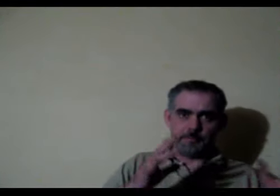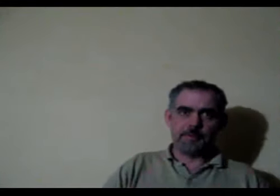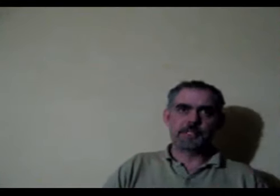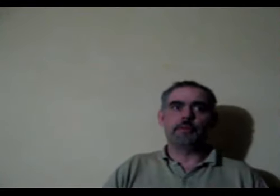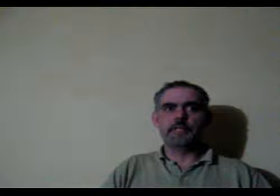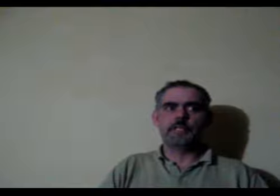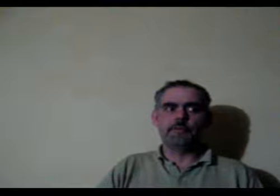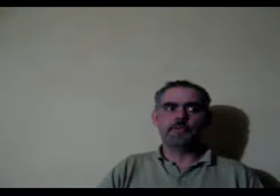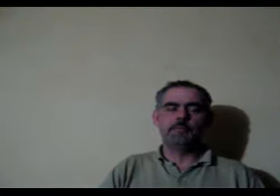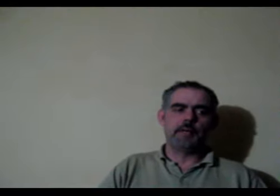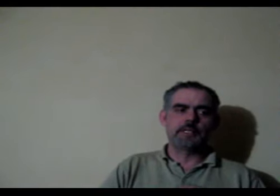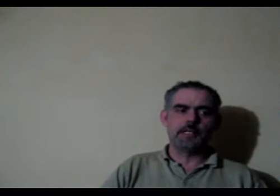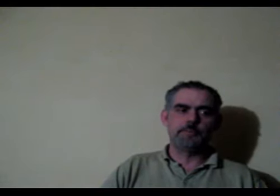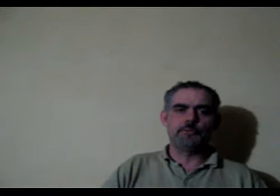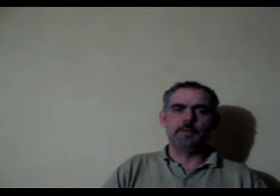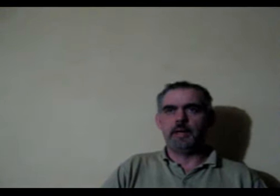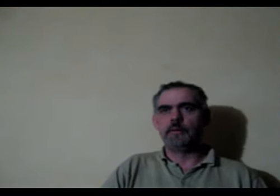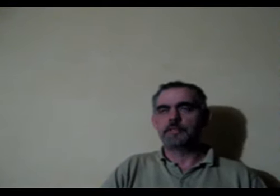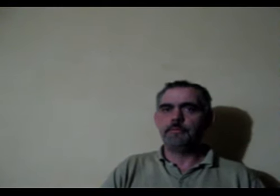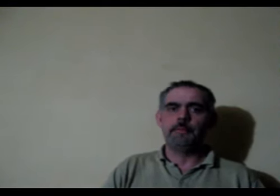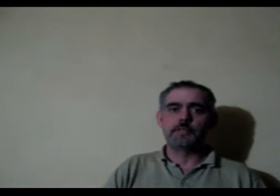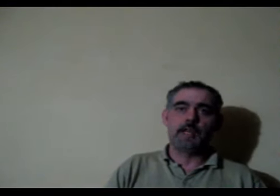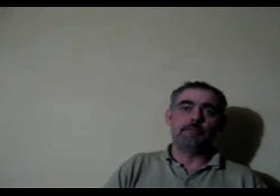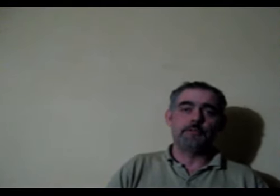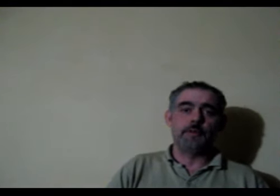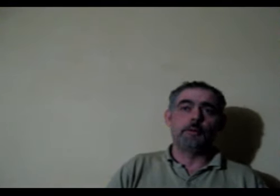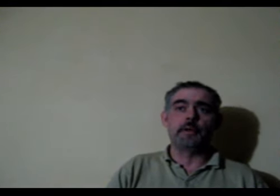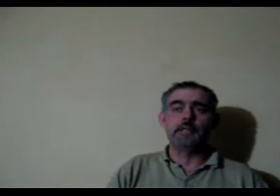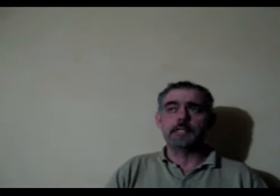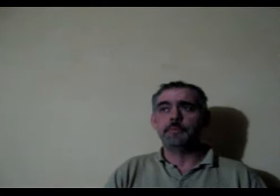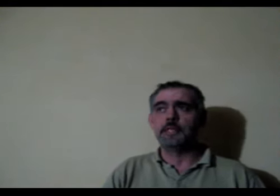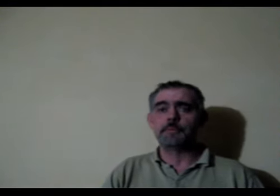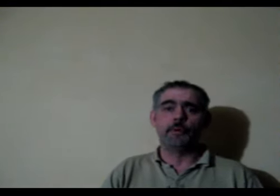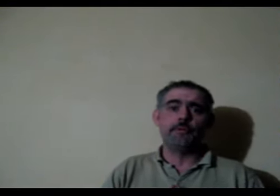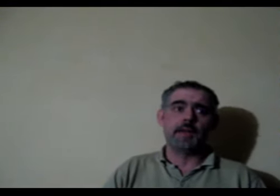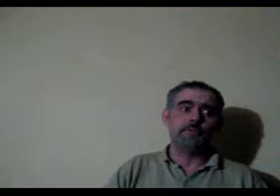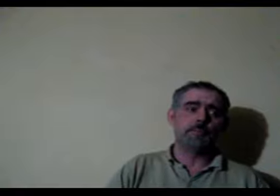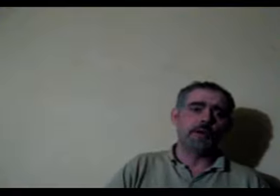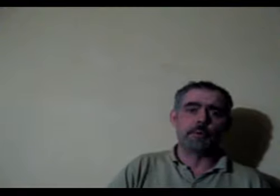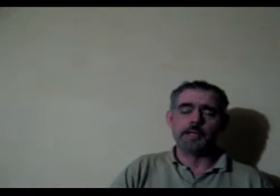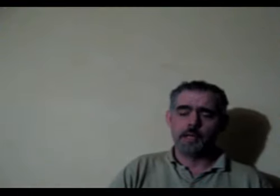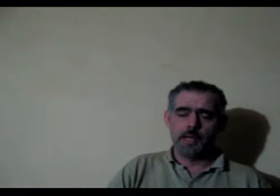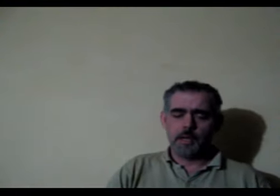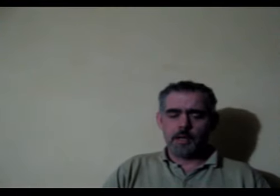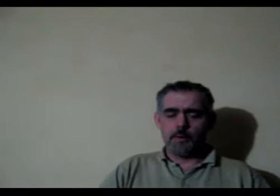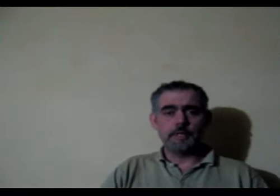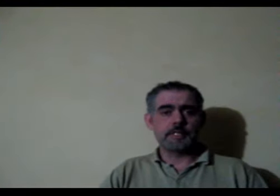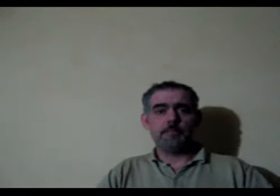urban myth that there is a difference in brain size between males and females The average female brain is 10% smaller than the average male brain What does that